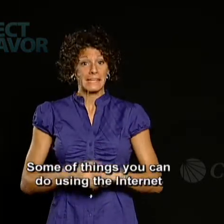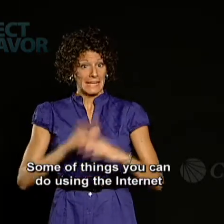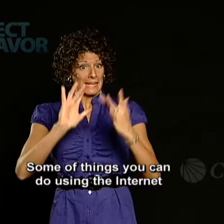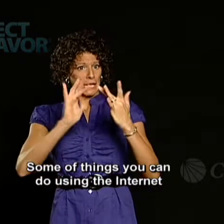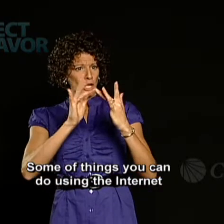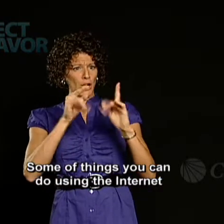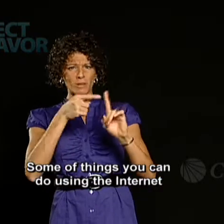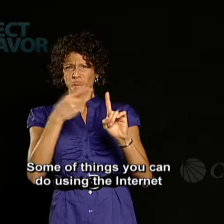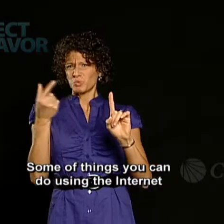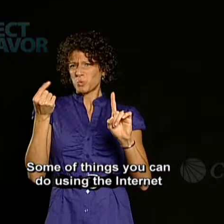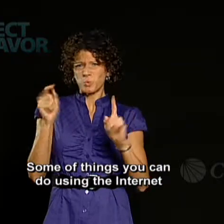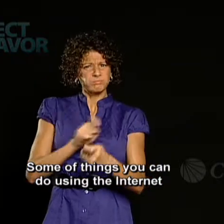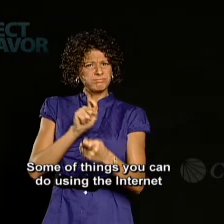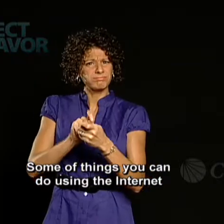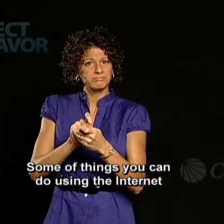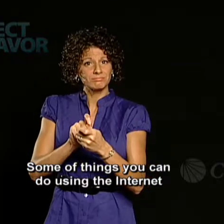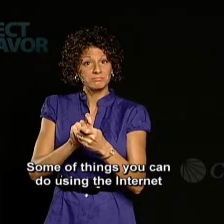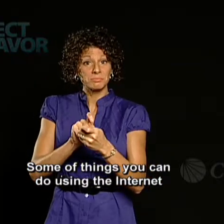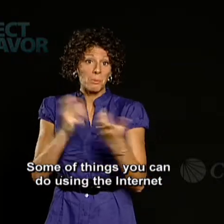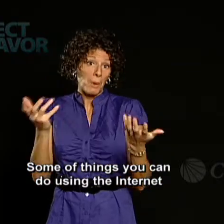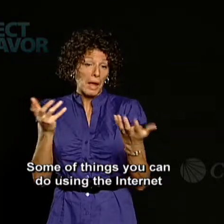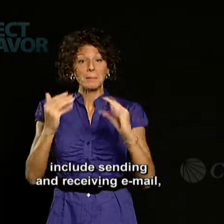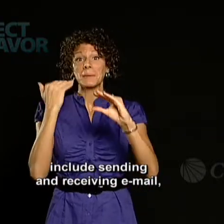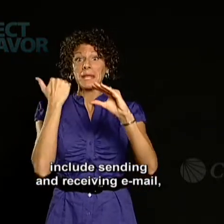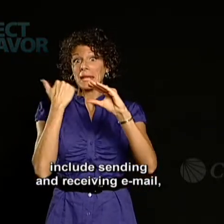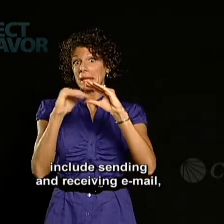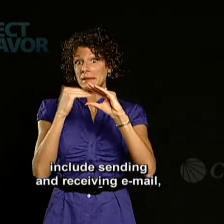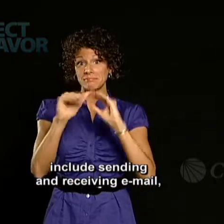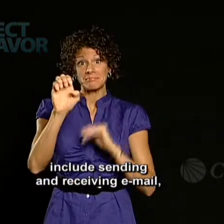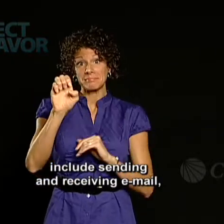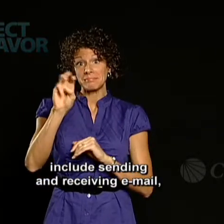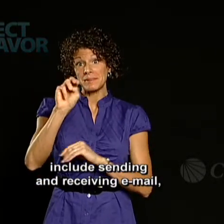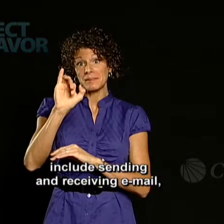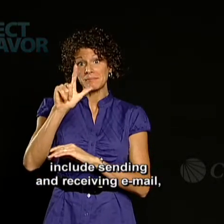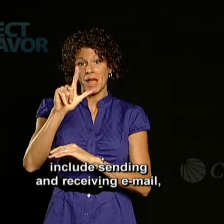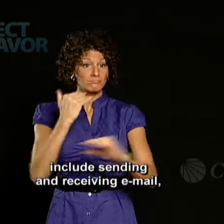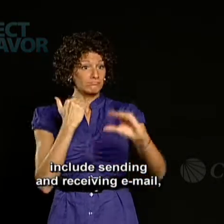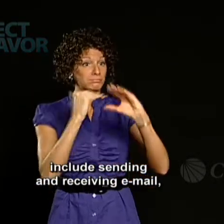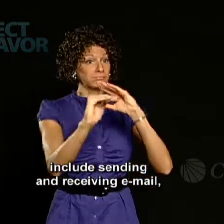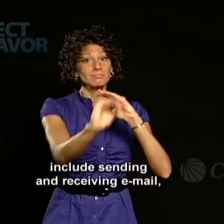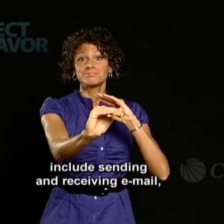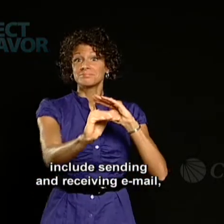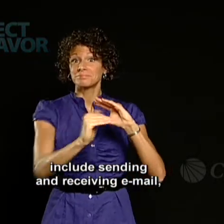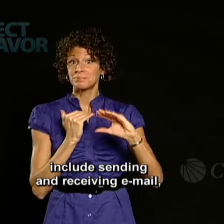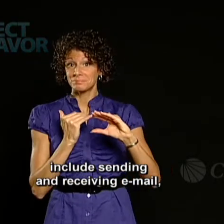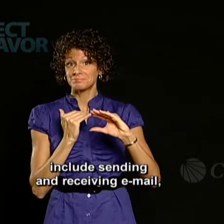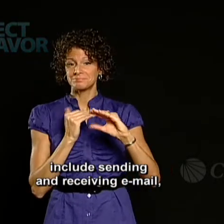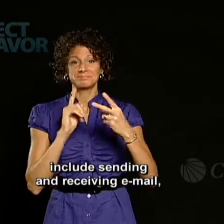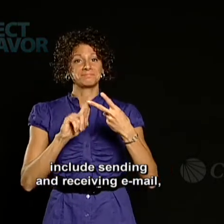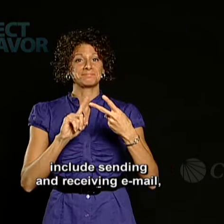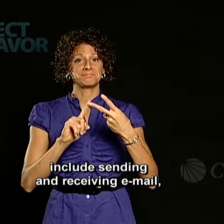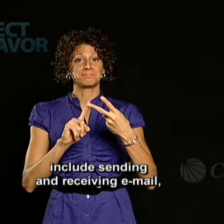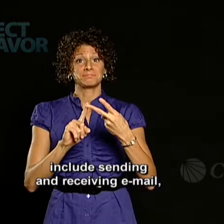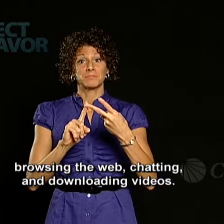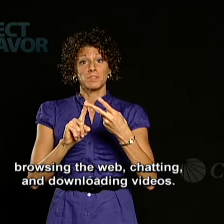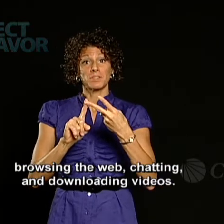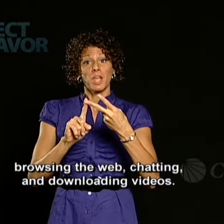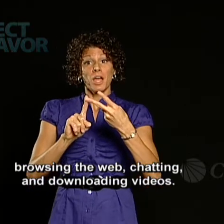Some of the things you can do using the Internet include sending and receiving email, browsing the